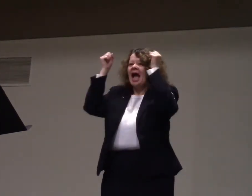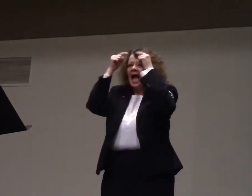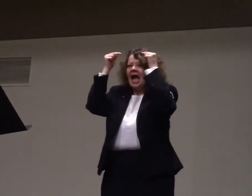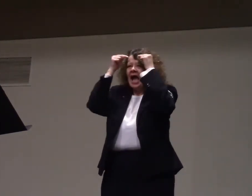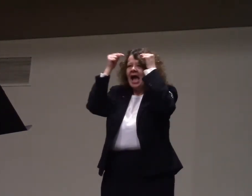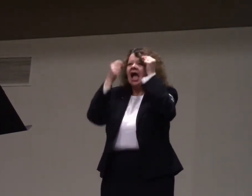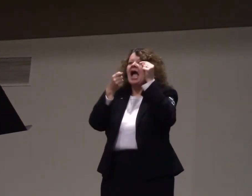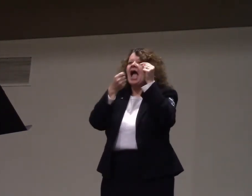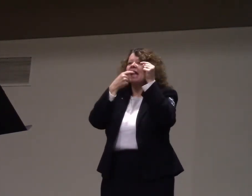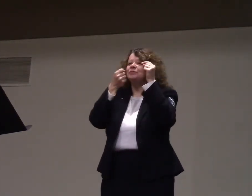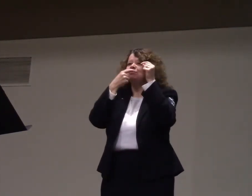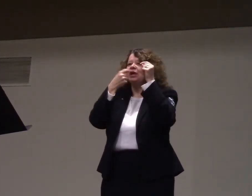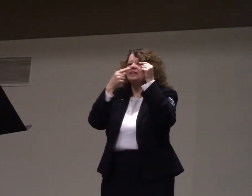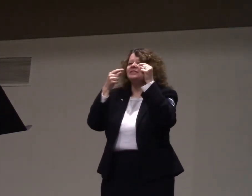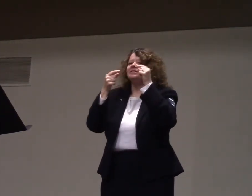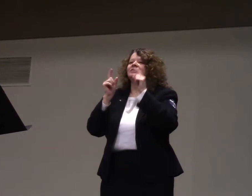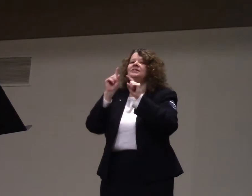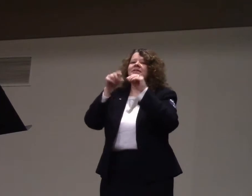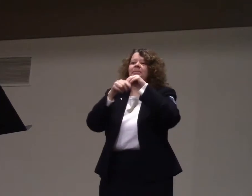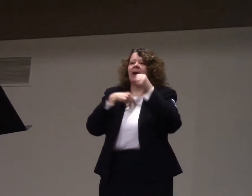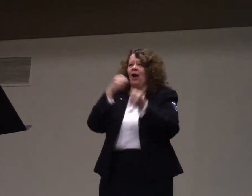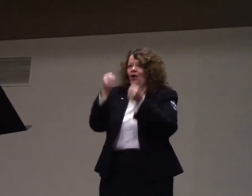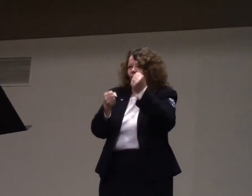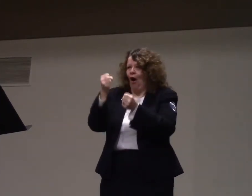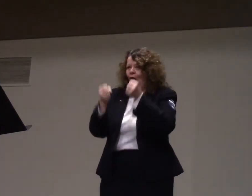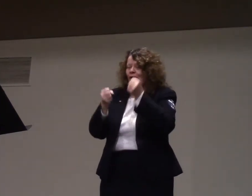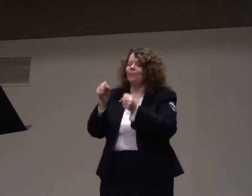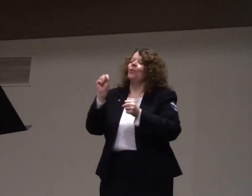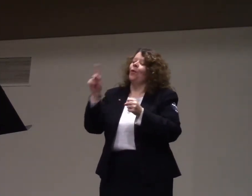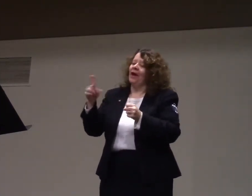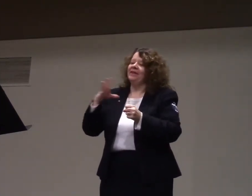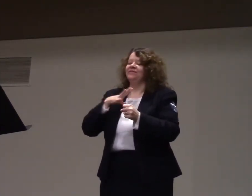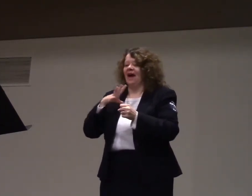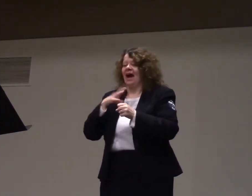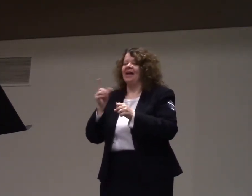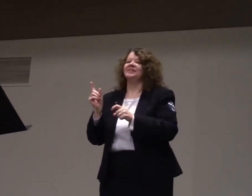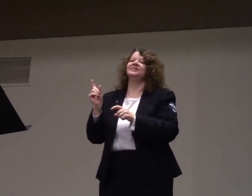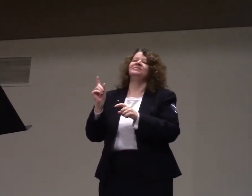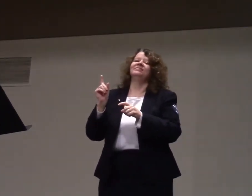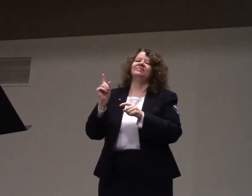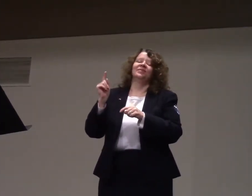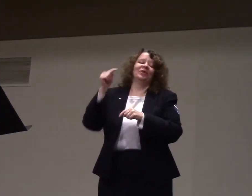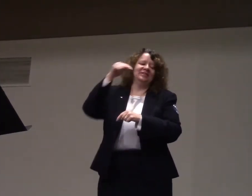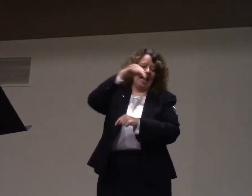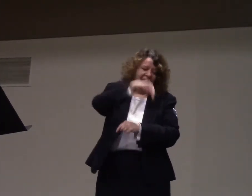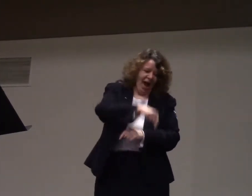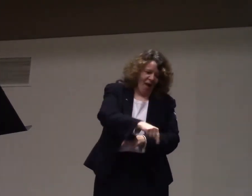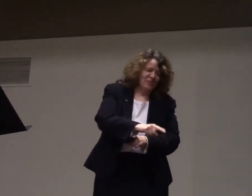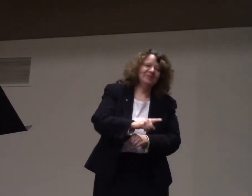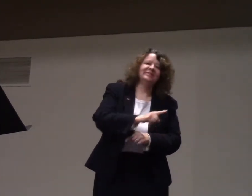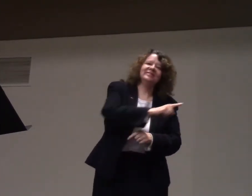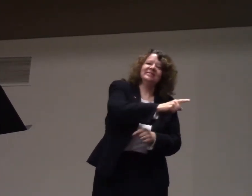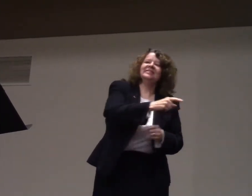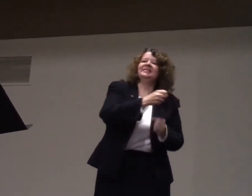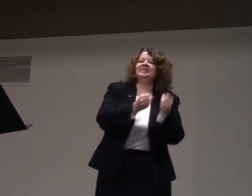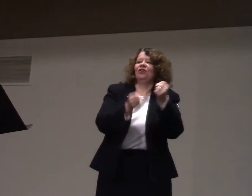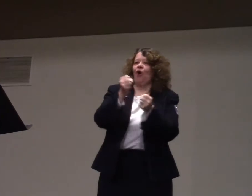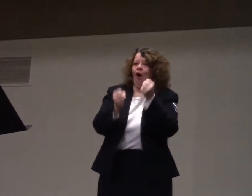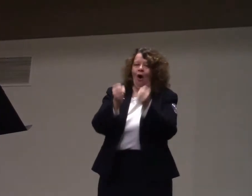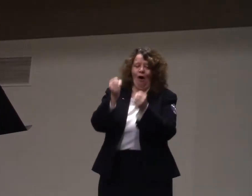Hey, can you give me some kind of lull or aspirin or anything? Fine. Got the car that you went to the store,